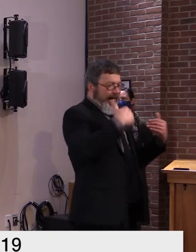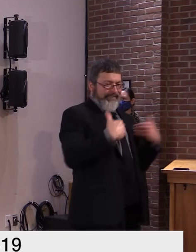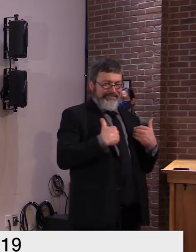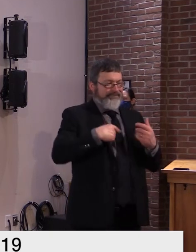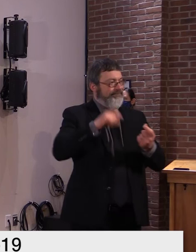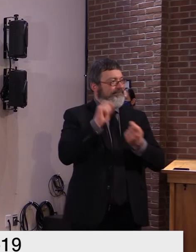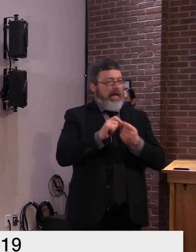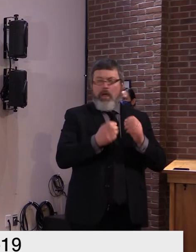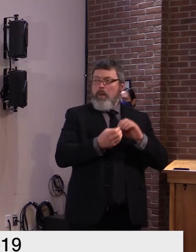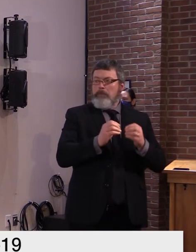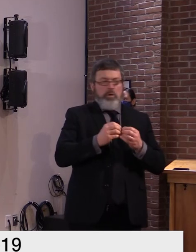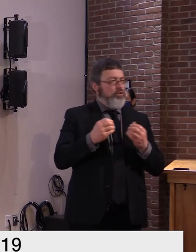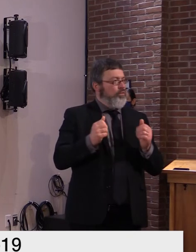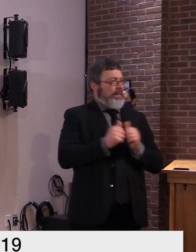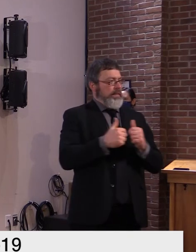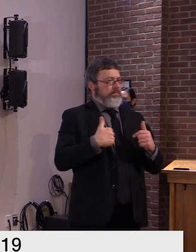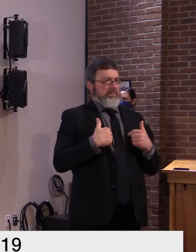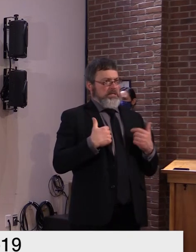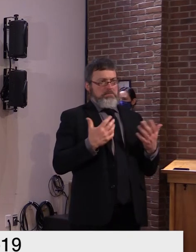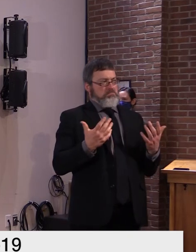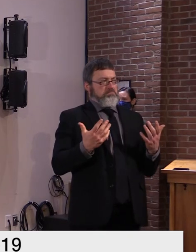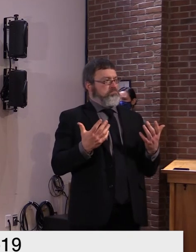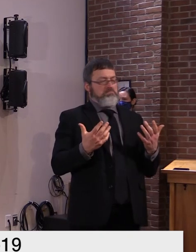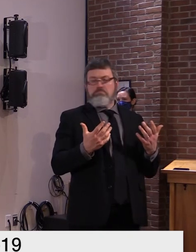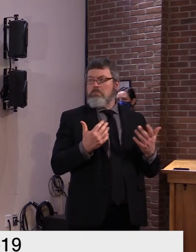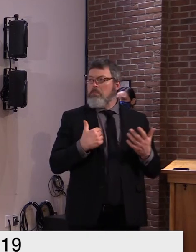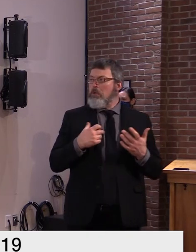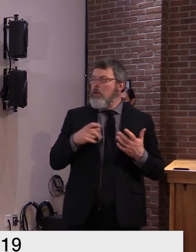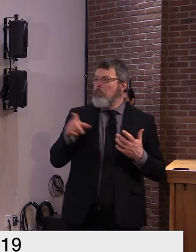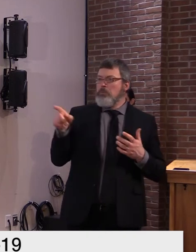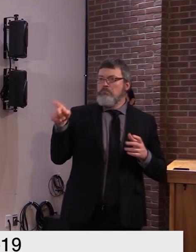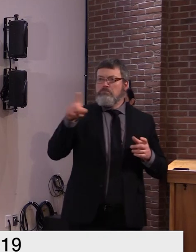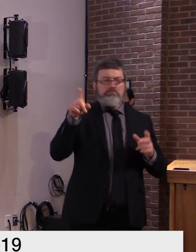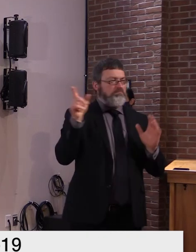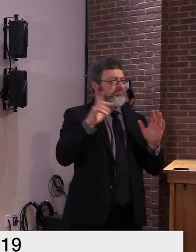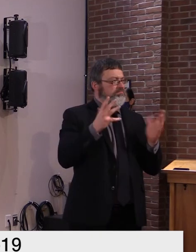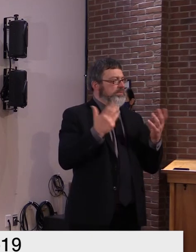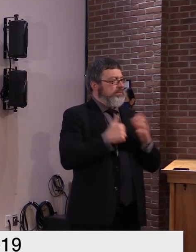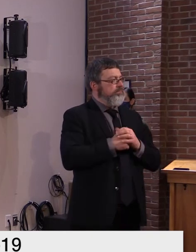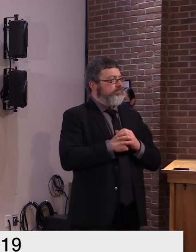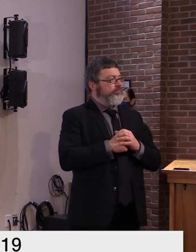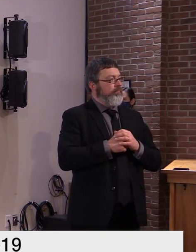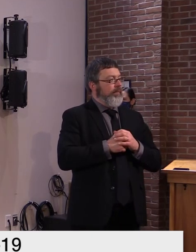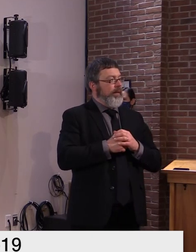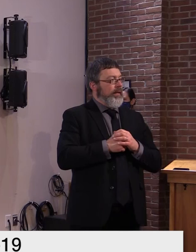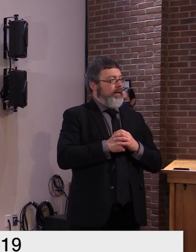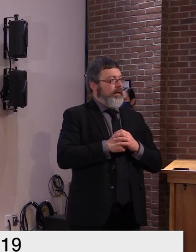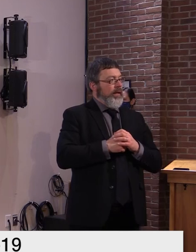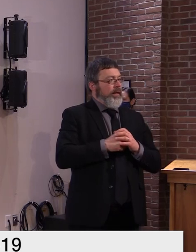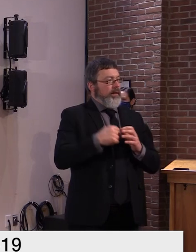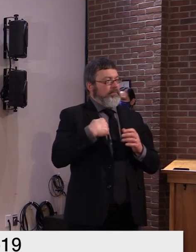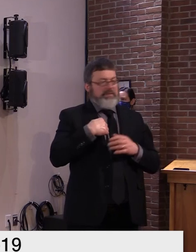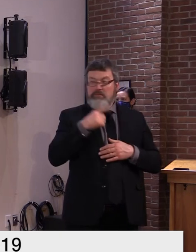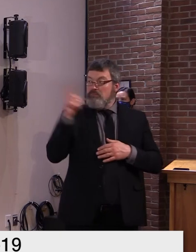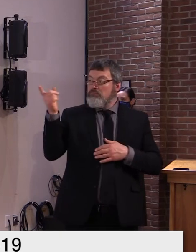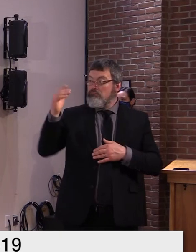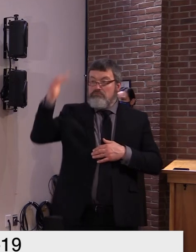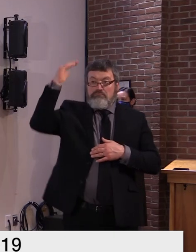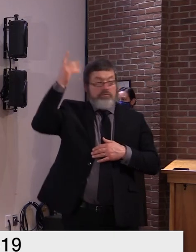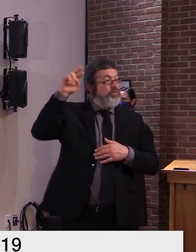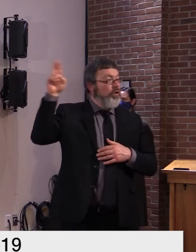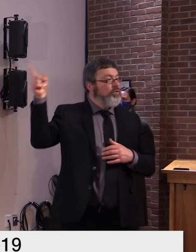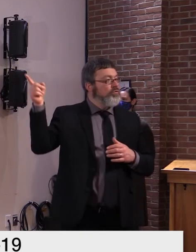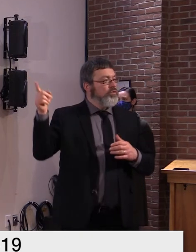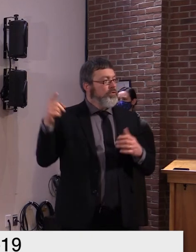Is the commissioner on the line? He he is right here. The commissioner of health is right here. But he I don't think he has it at his fingertips.